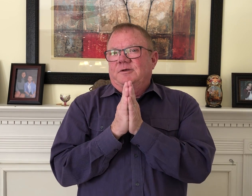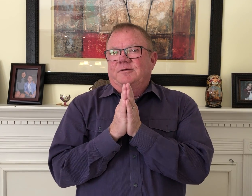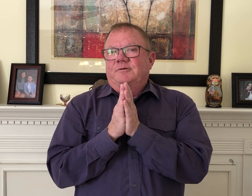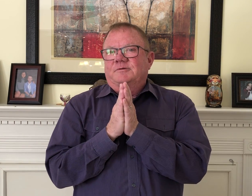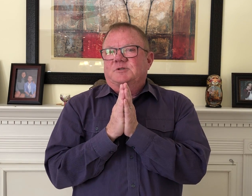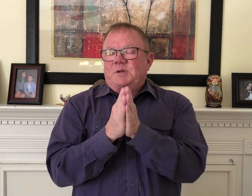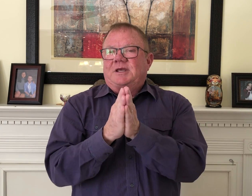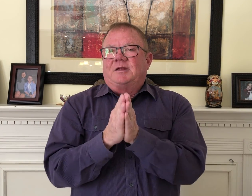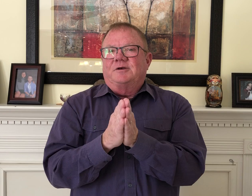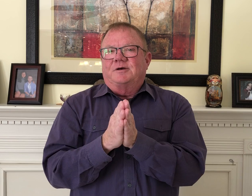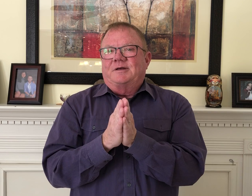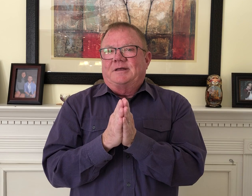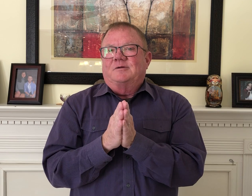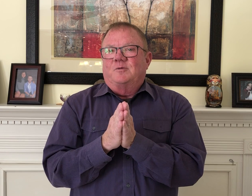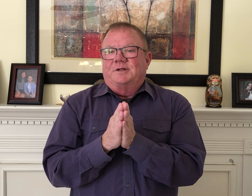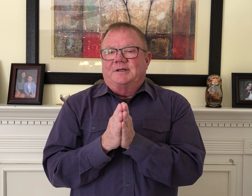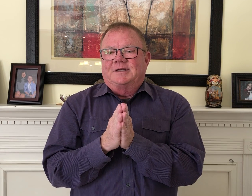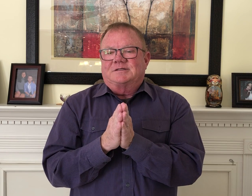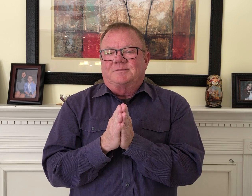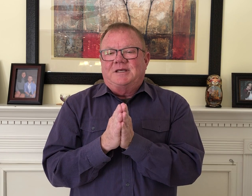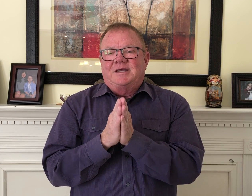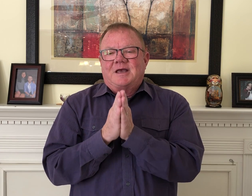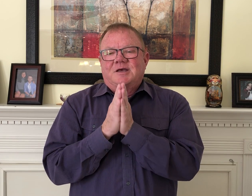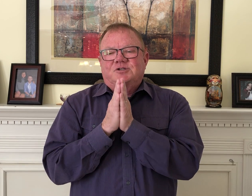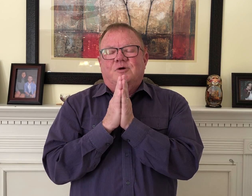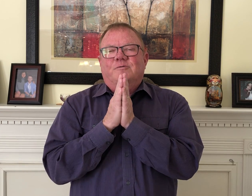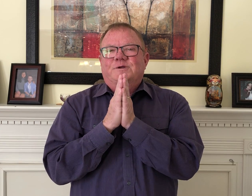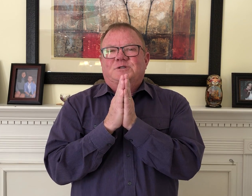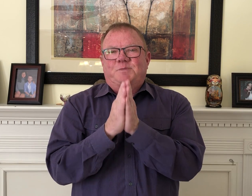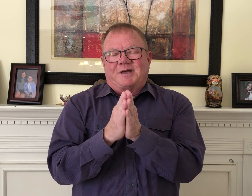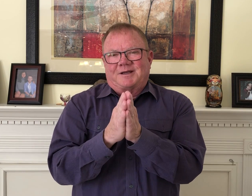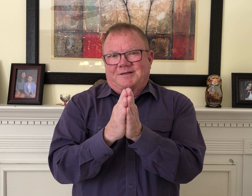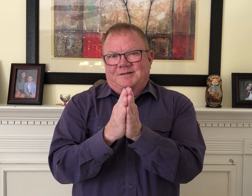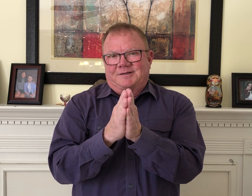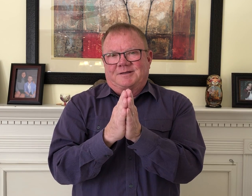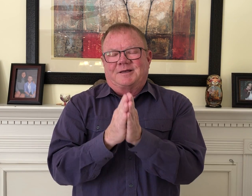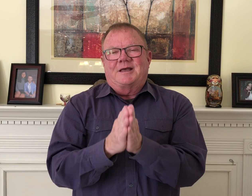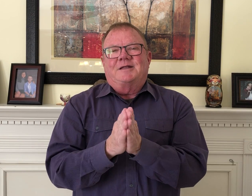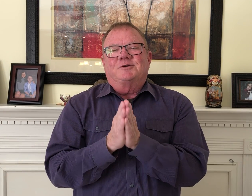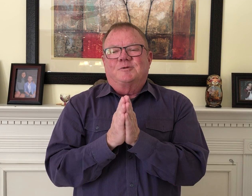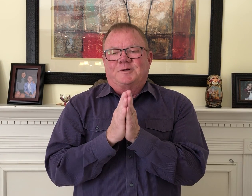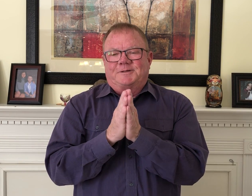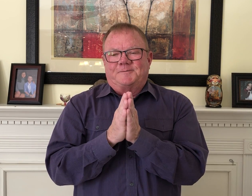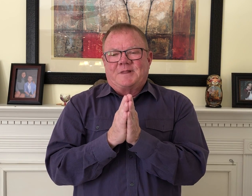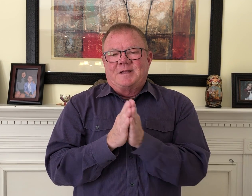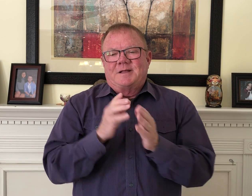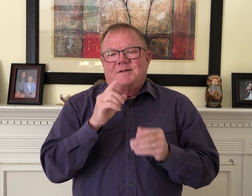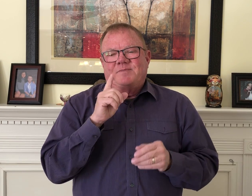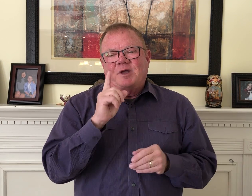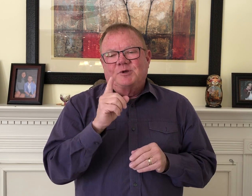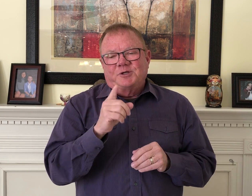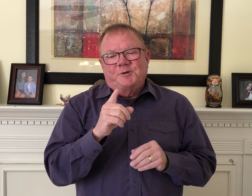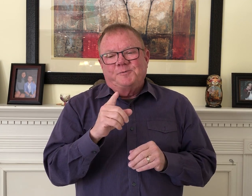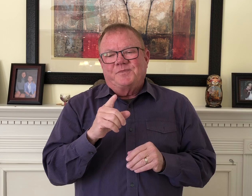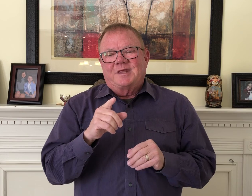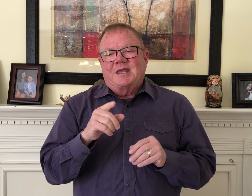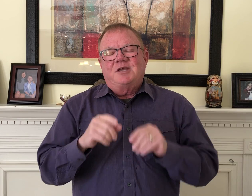you speaking ill will against them? He showed respect and goodwill. Number two, he